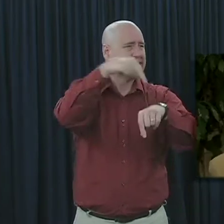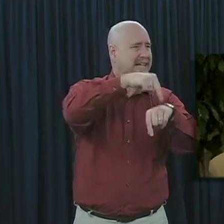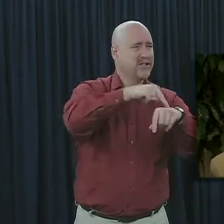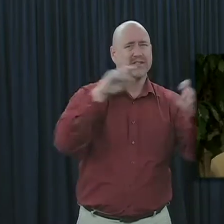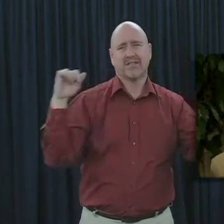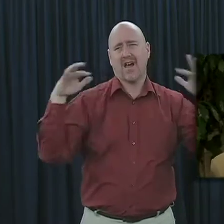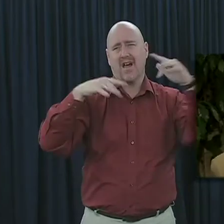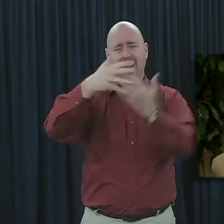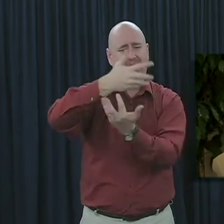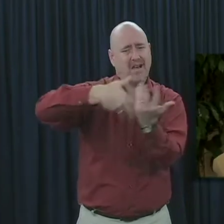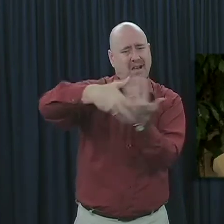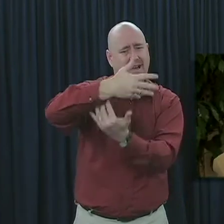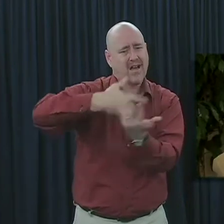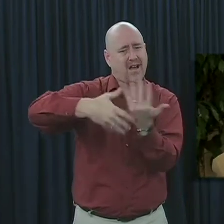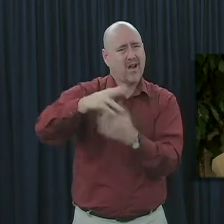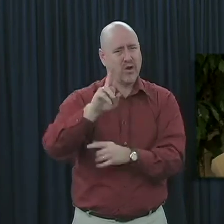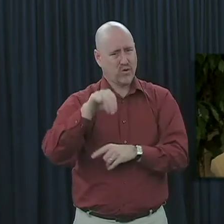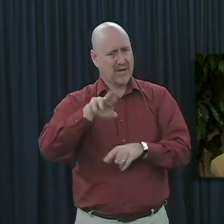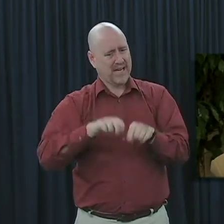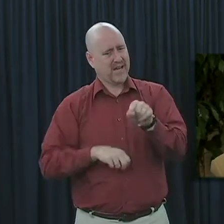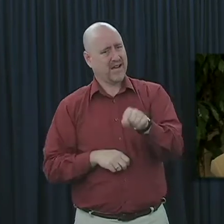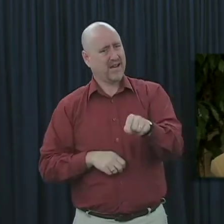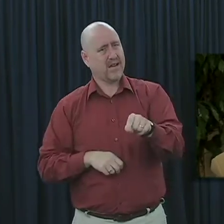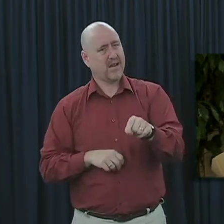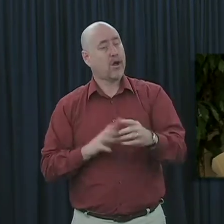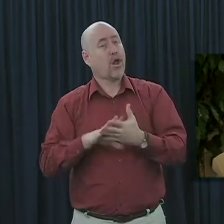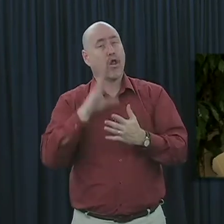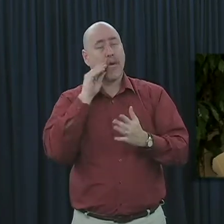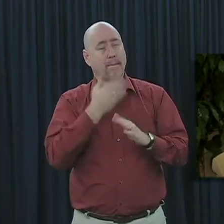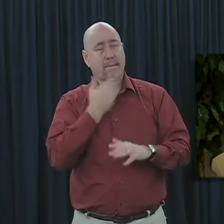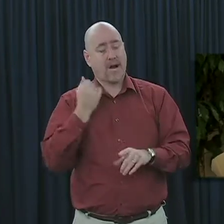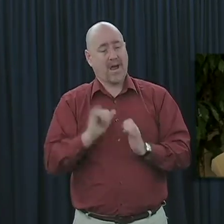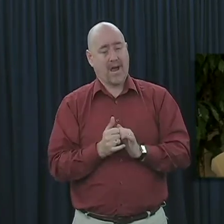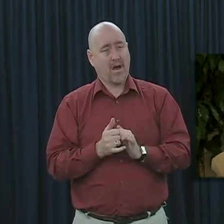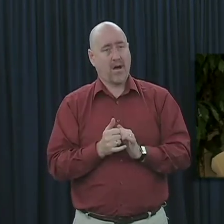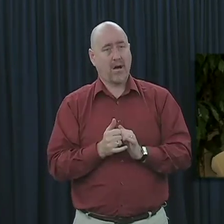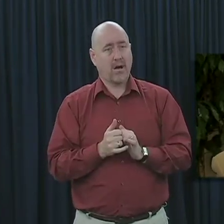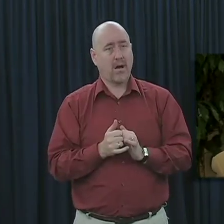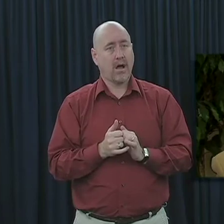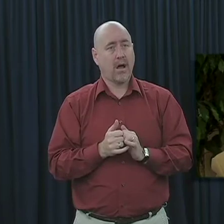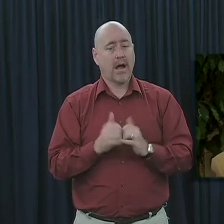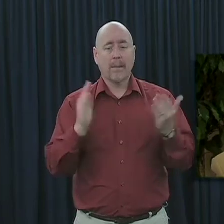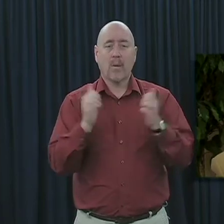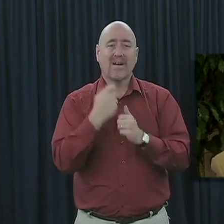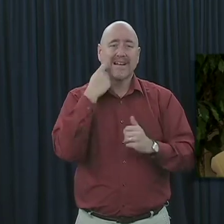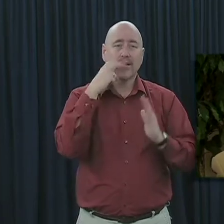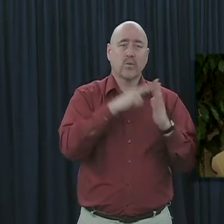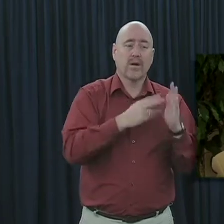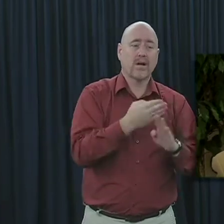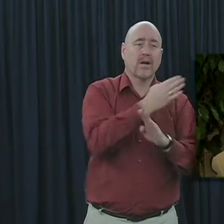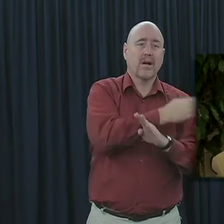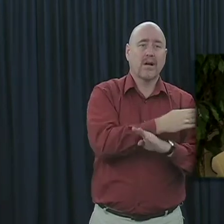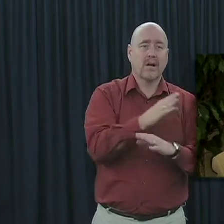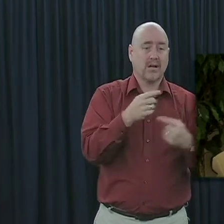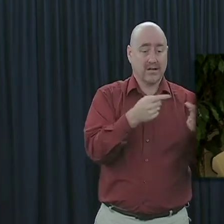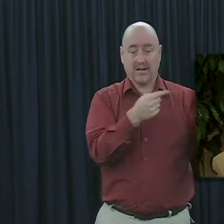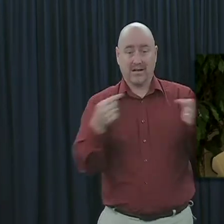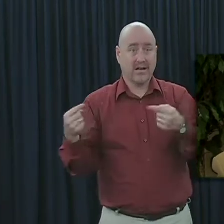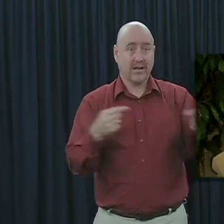This unique fellowship can be better understood against the backdrop of what we read earlier about a division existing